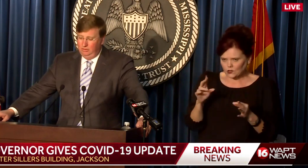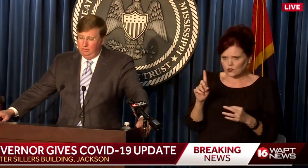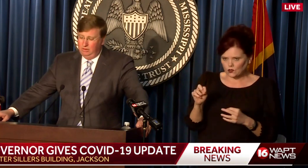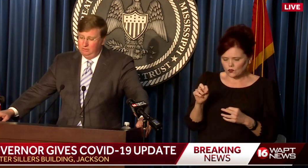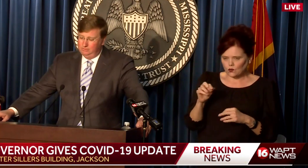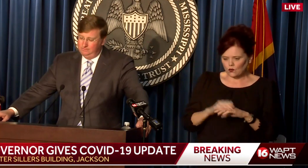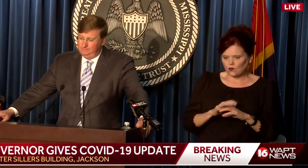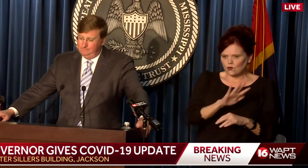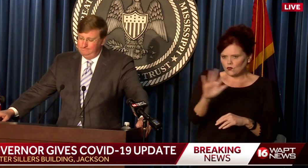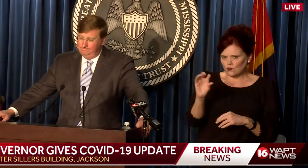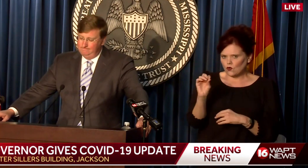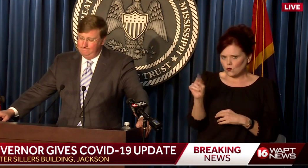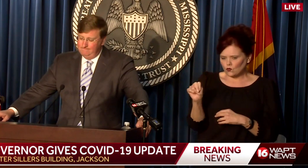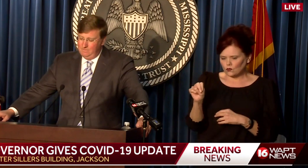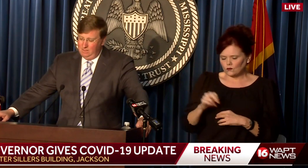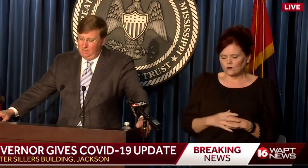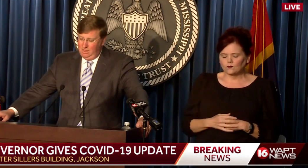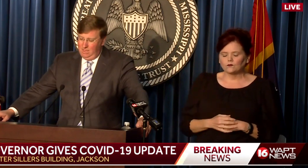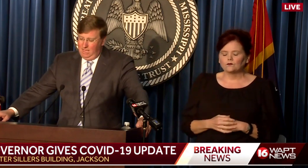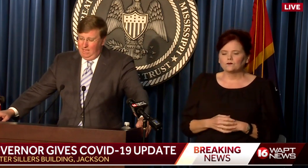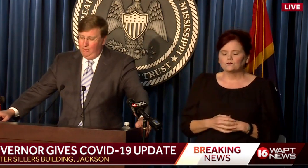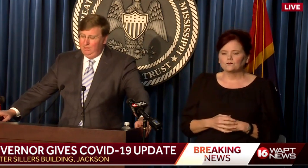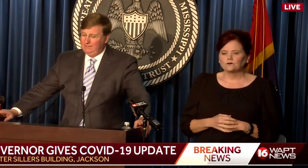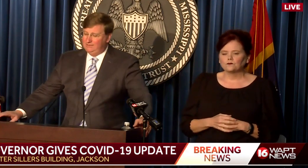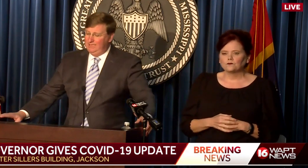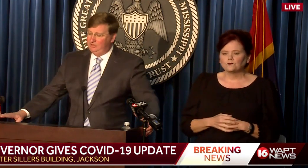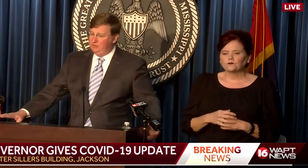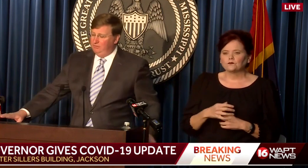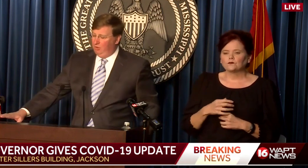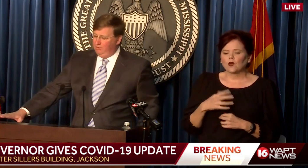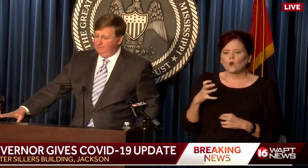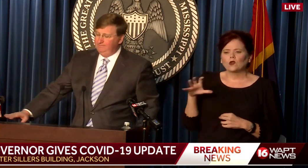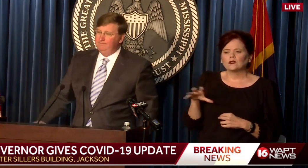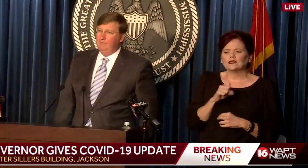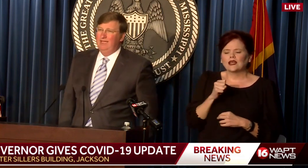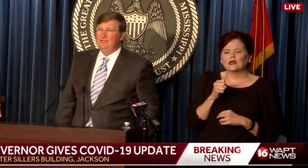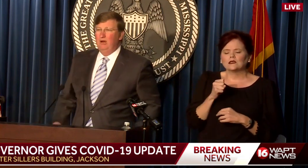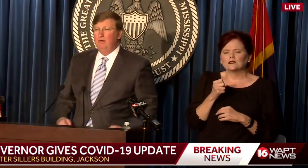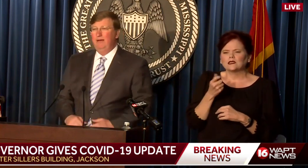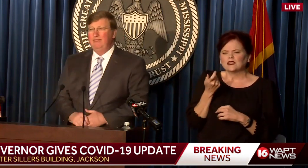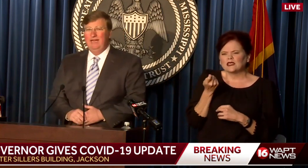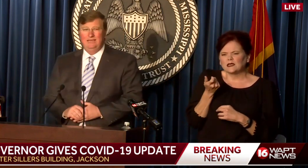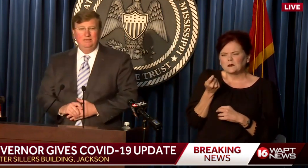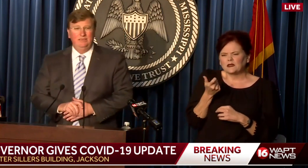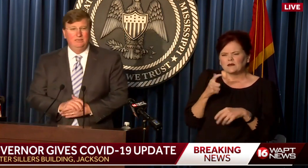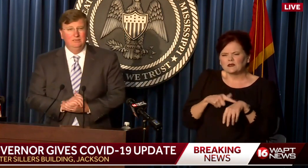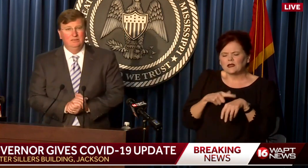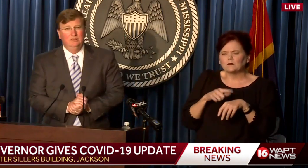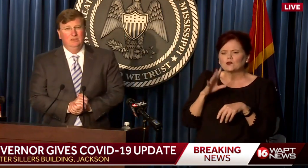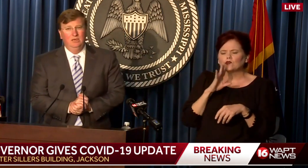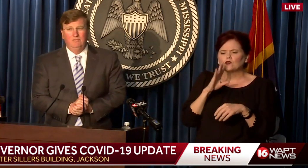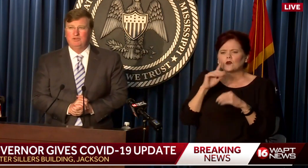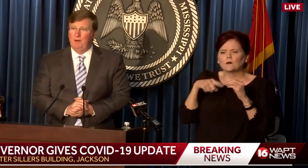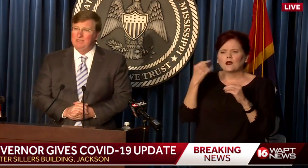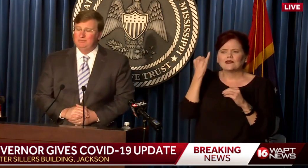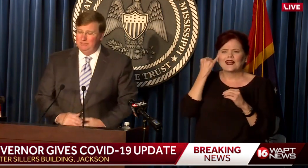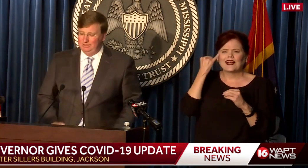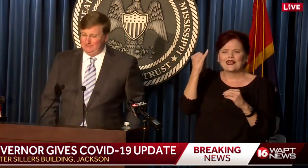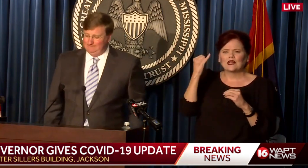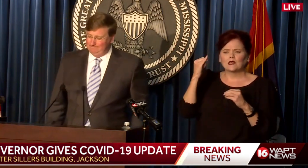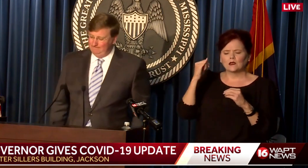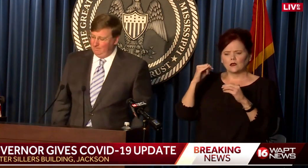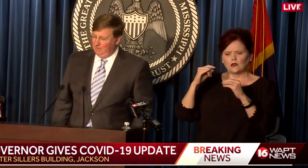on your own. I would like to take just a moment and talk about that idea of